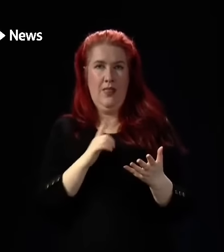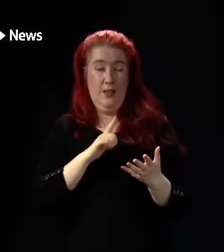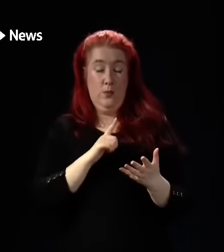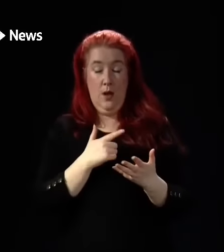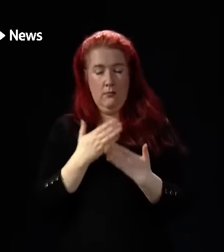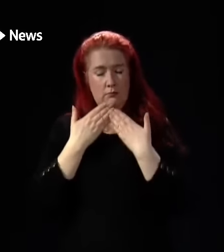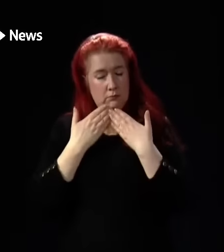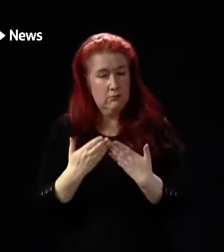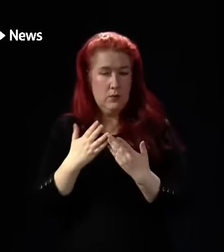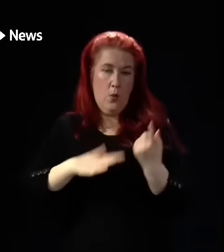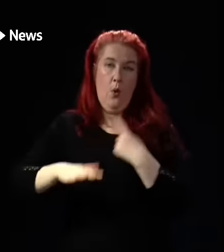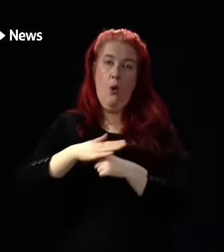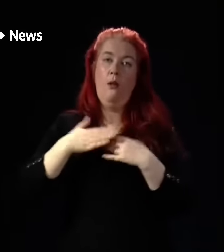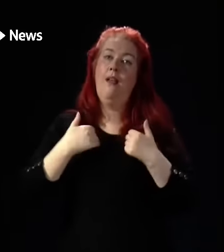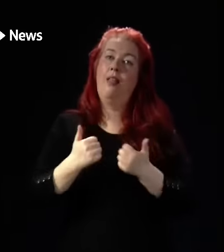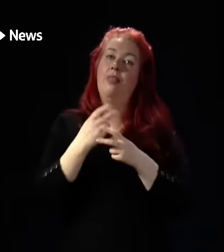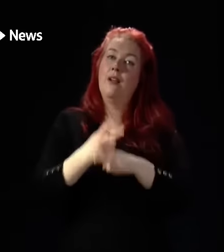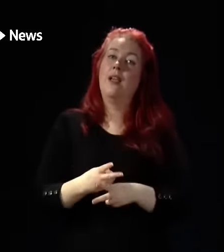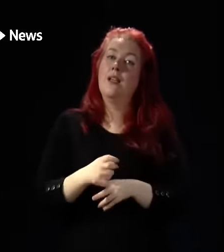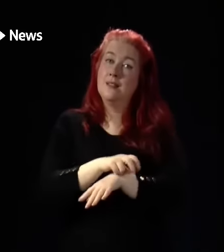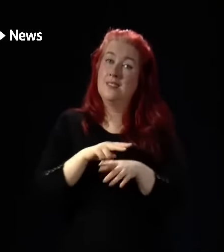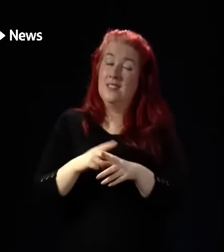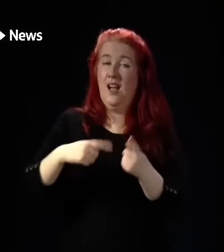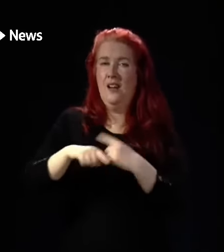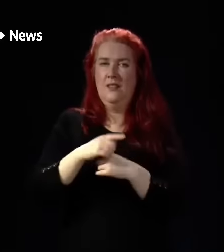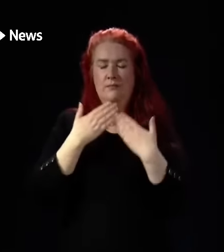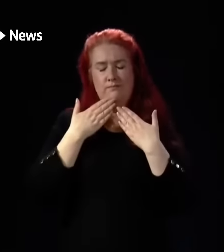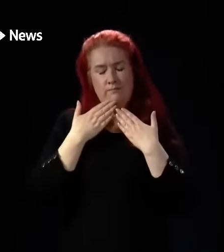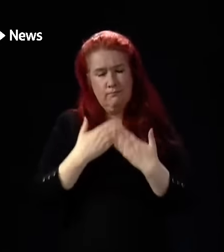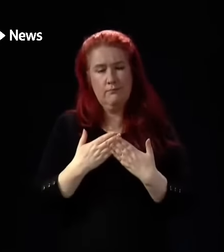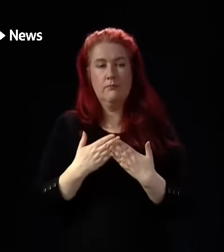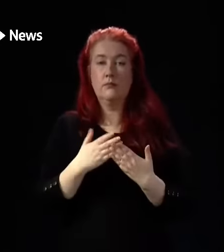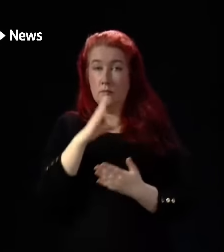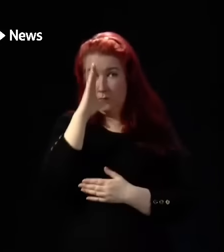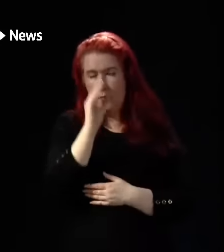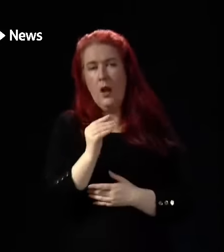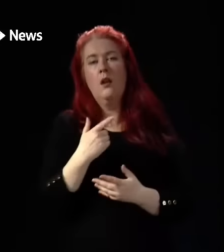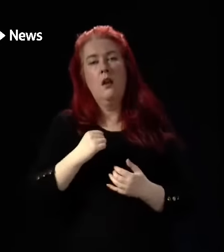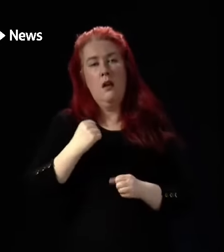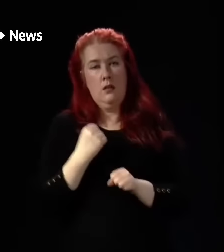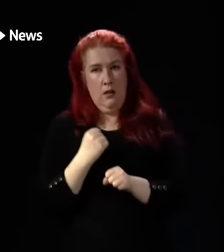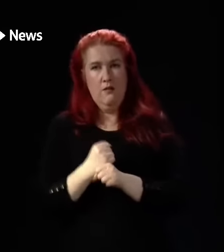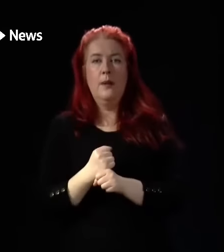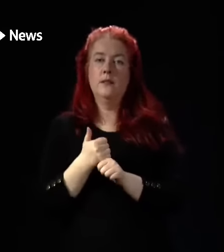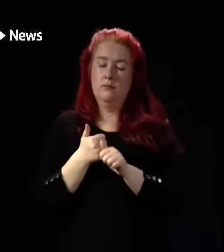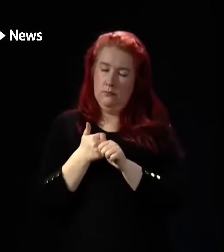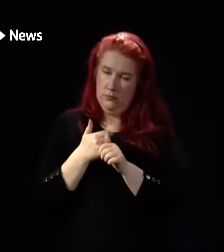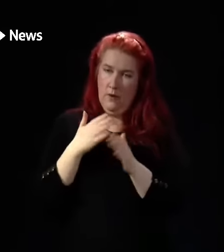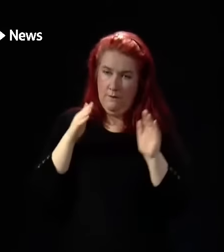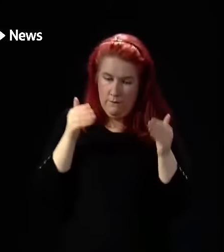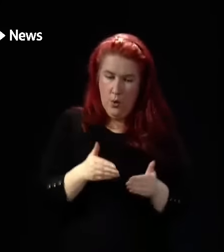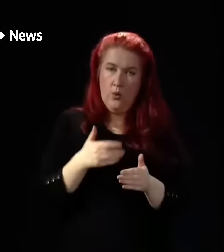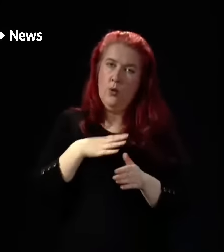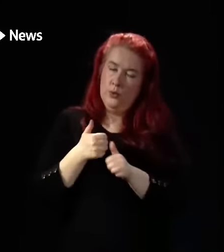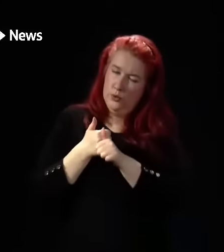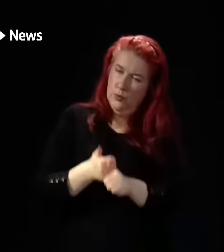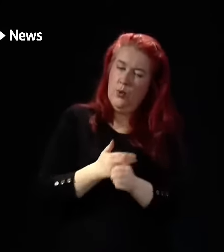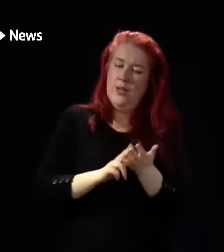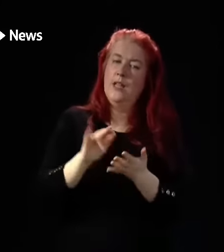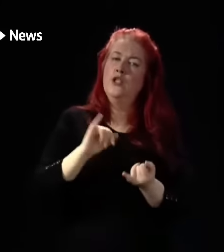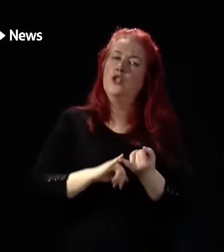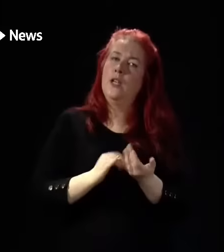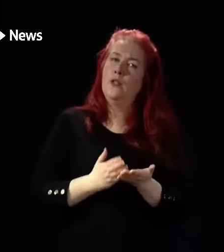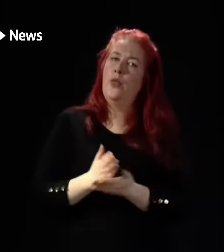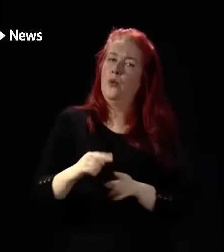and care workforce. And I can assure everyone that government is resolutely focused on supporting the NHS through these challenges.